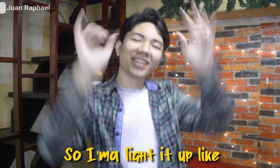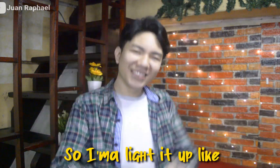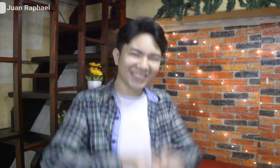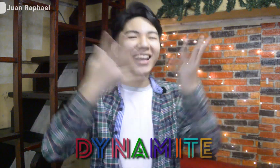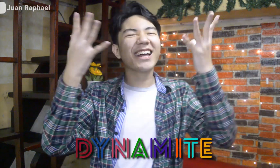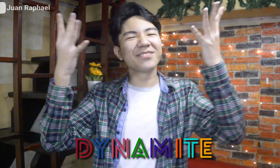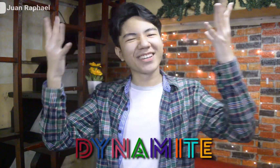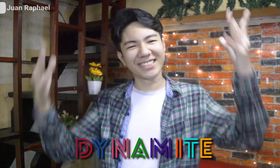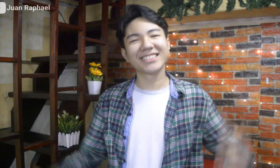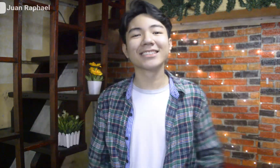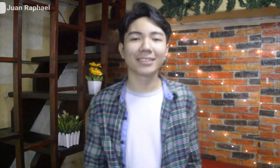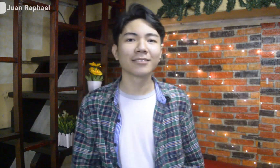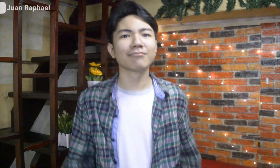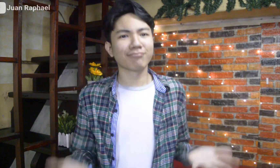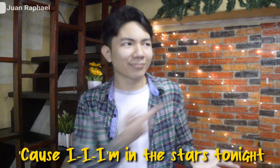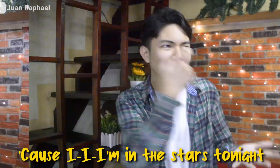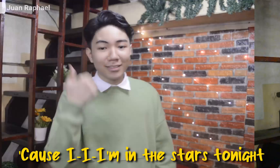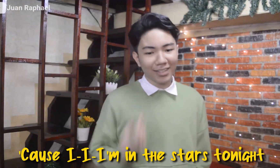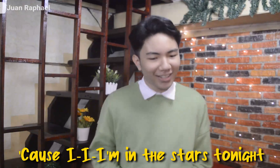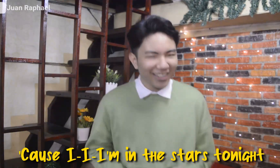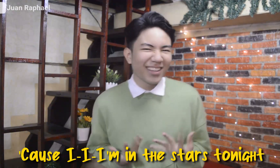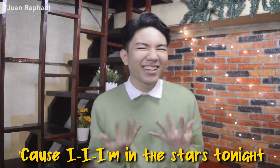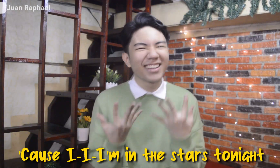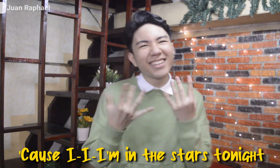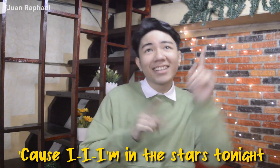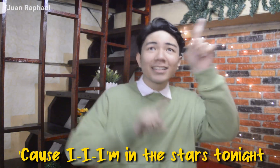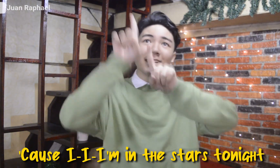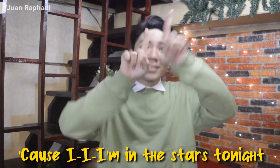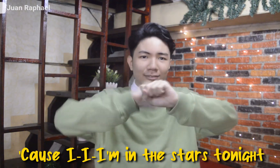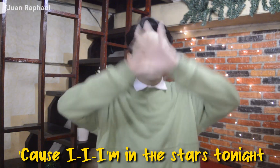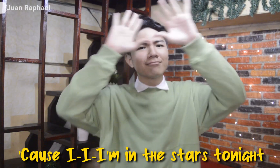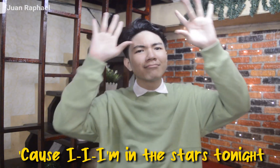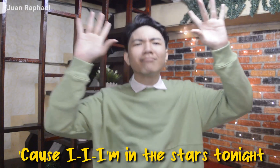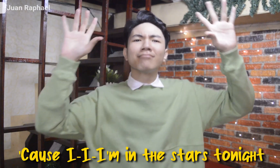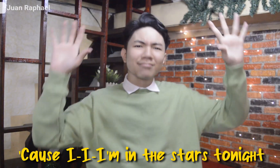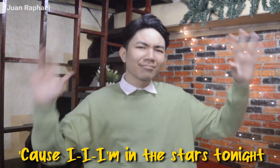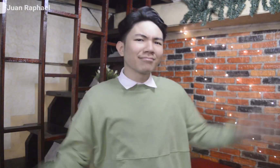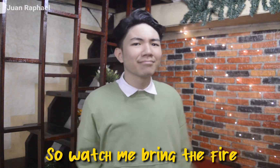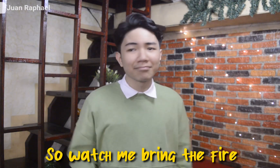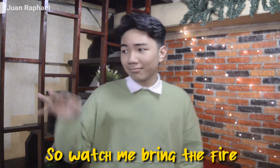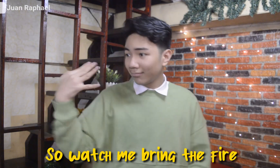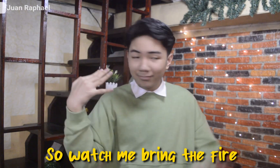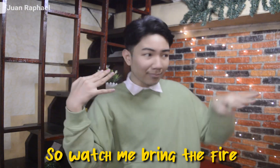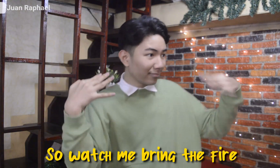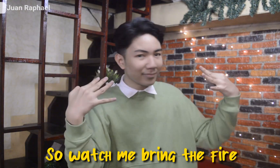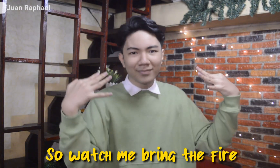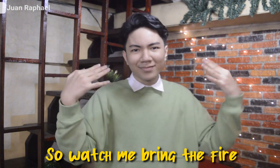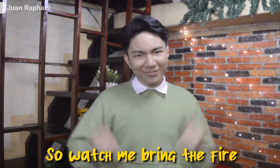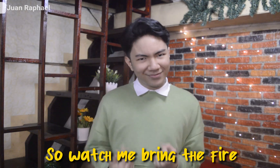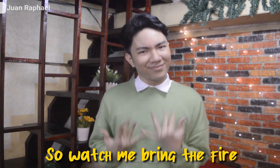like dynamite This is all I want to touch with you So watch me breathe the